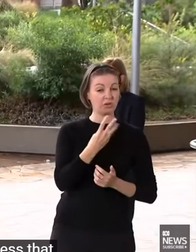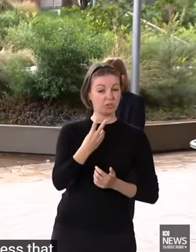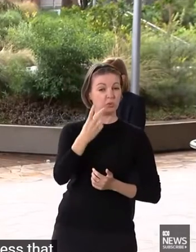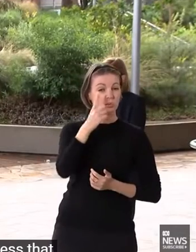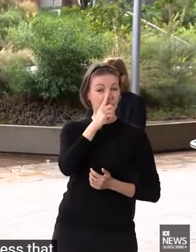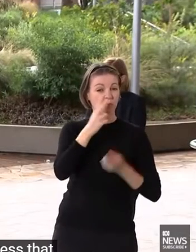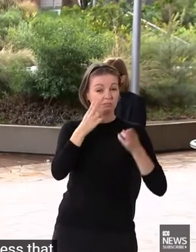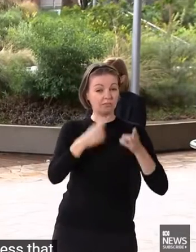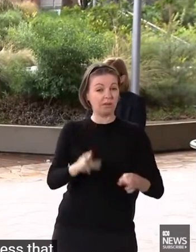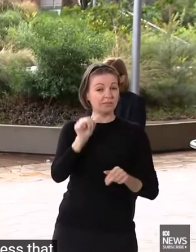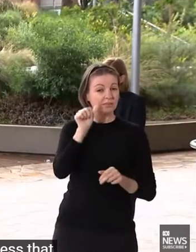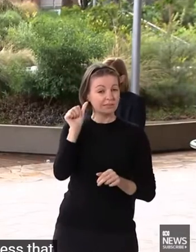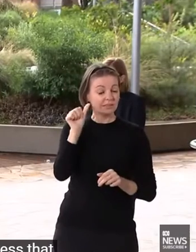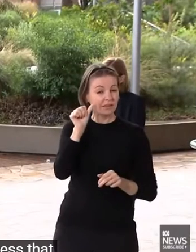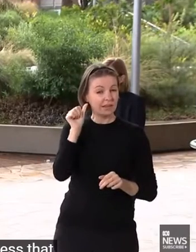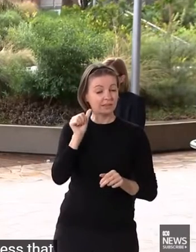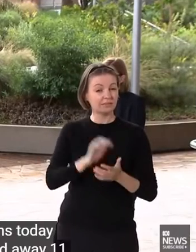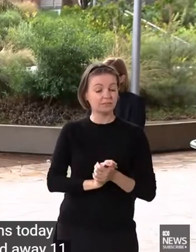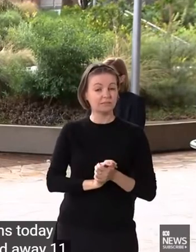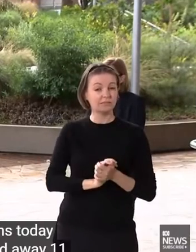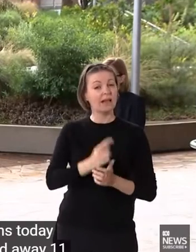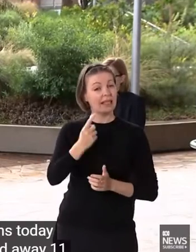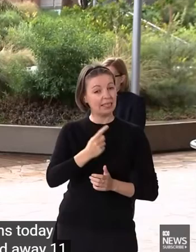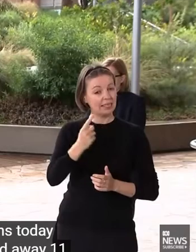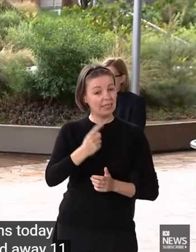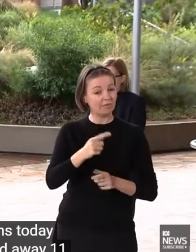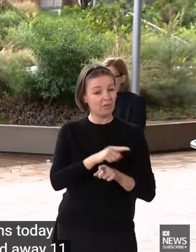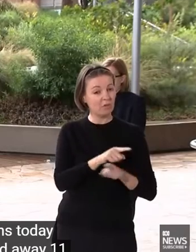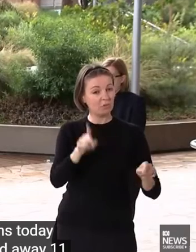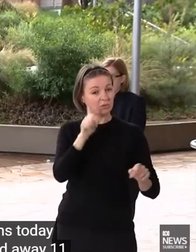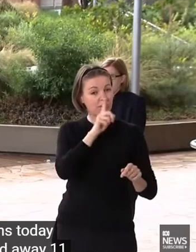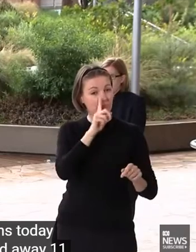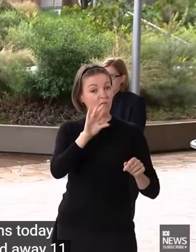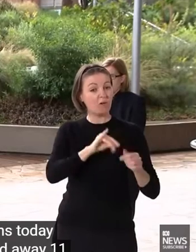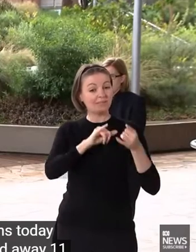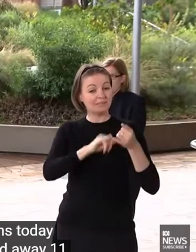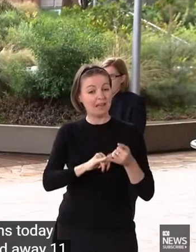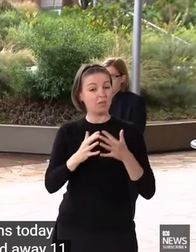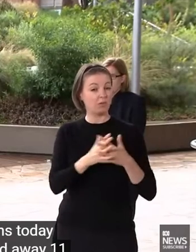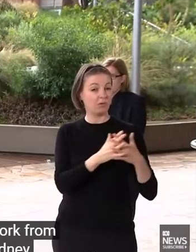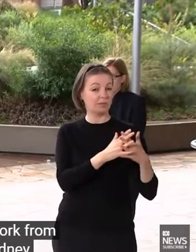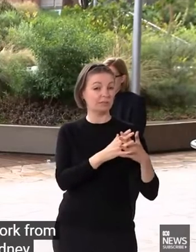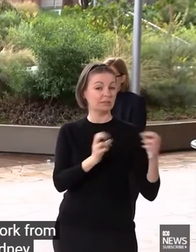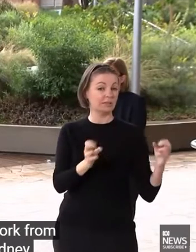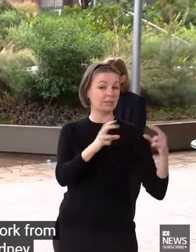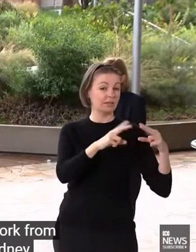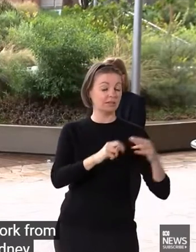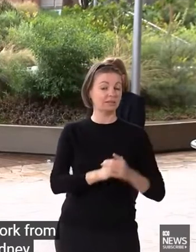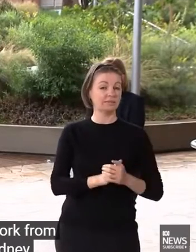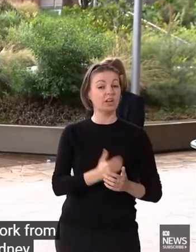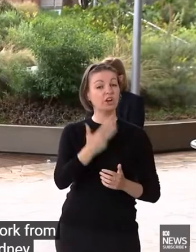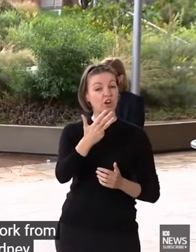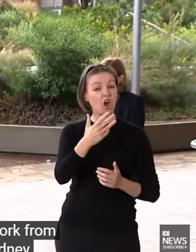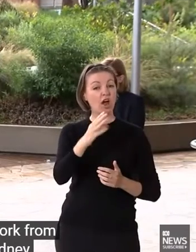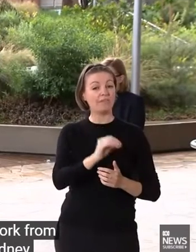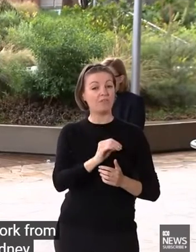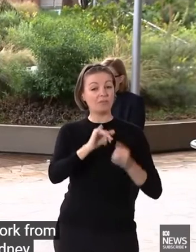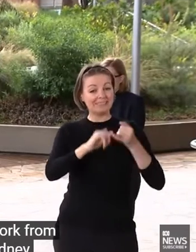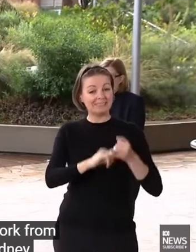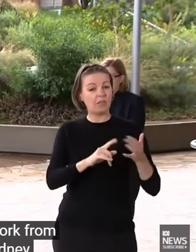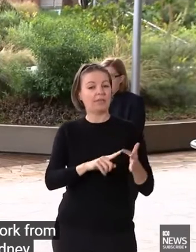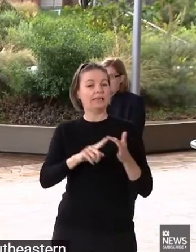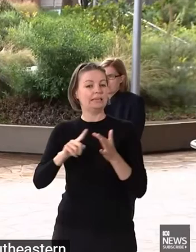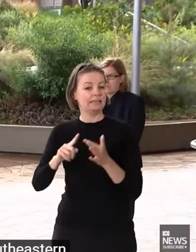32 people who passed away, 11 of those people were from southwestern Sydney, nine were from Sydney's